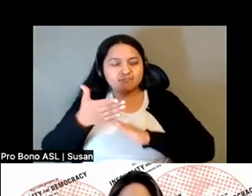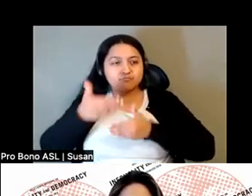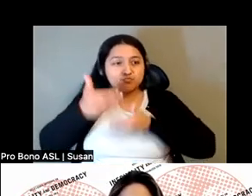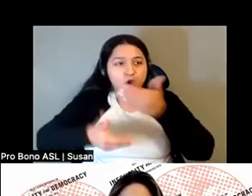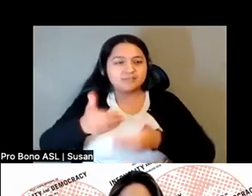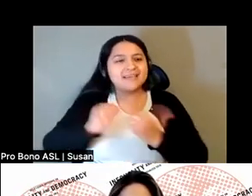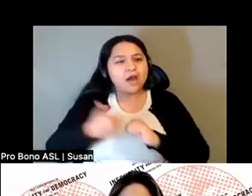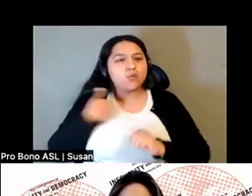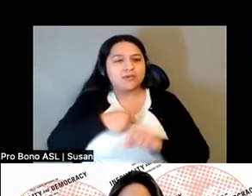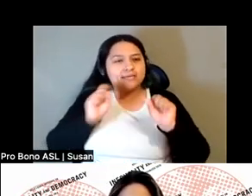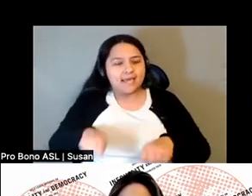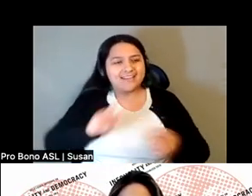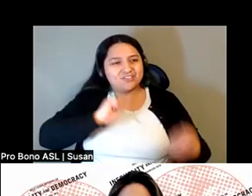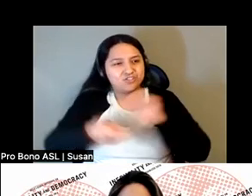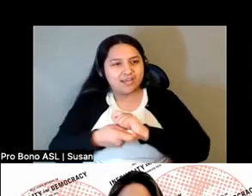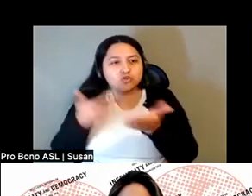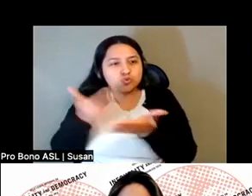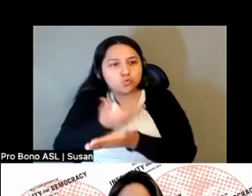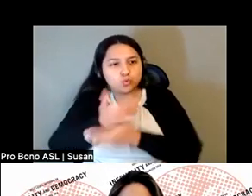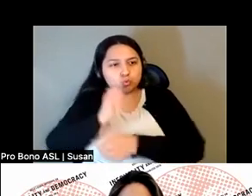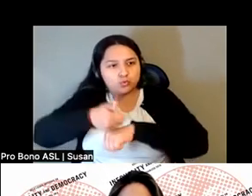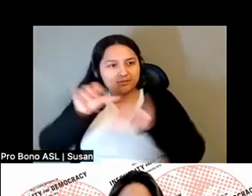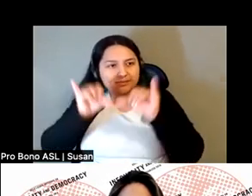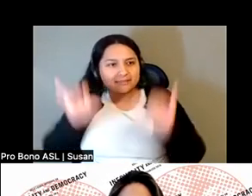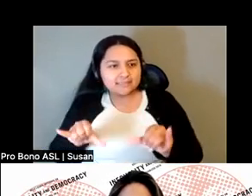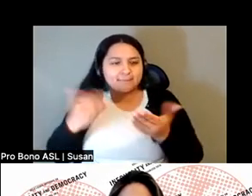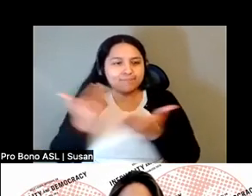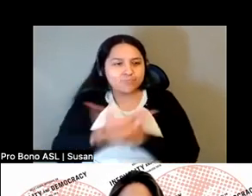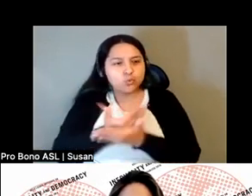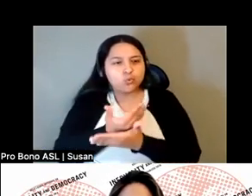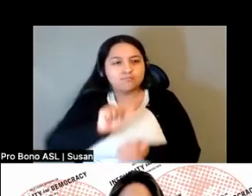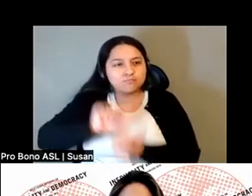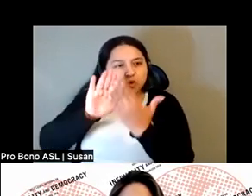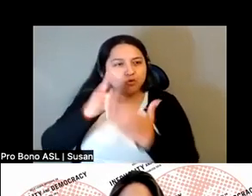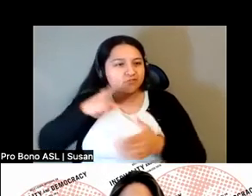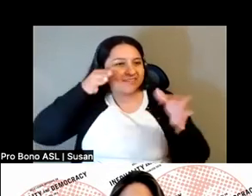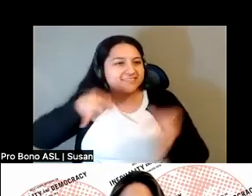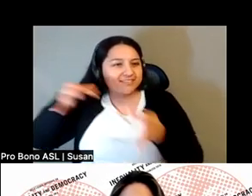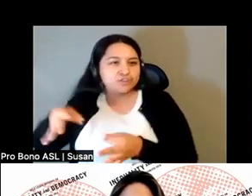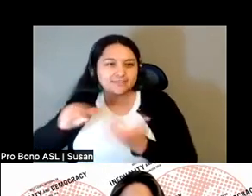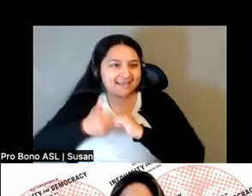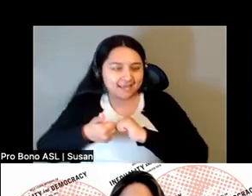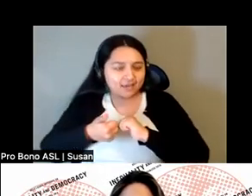productions, new processes by which we make decisions within our community? That to the greatest extent